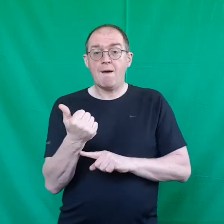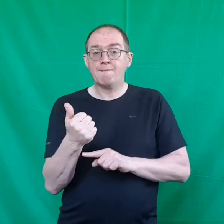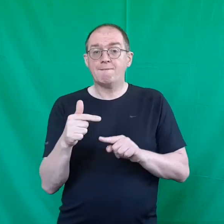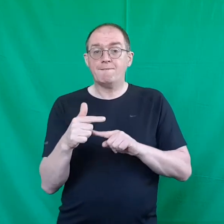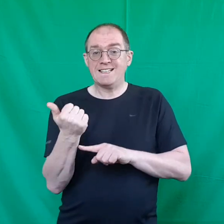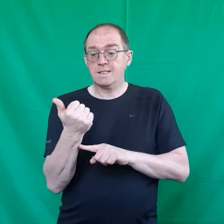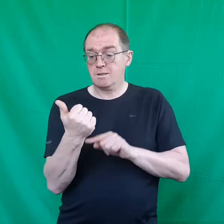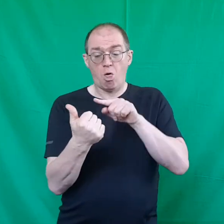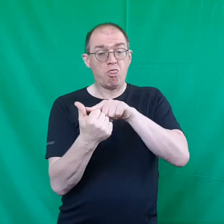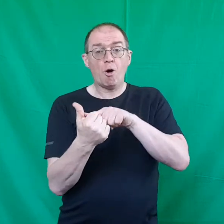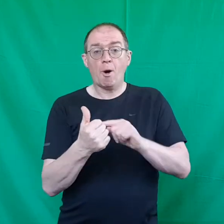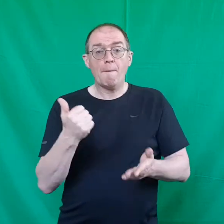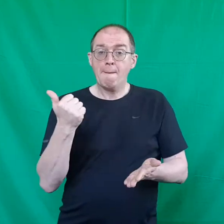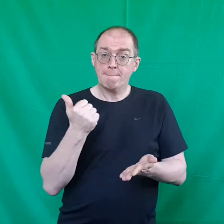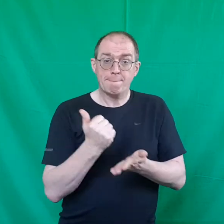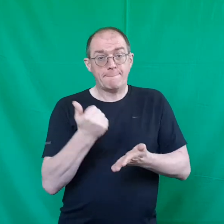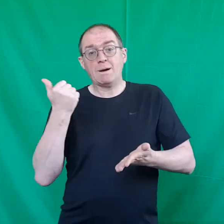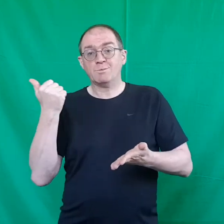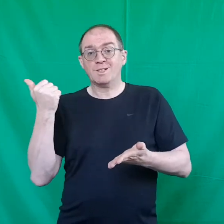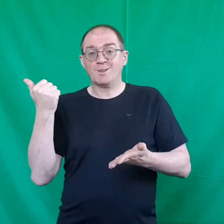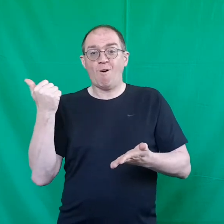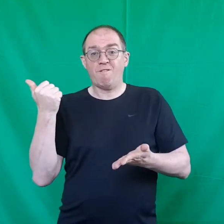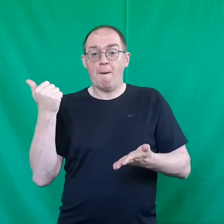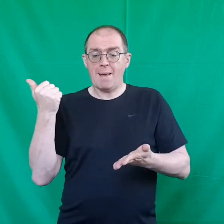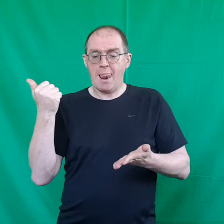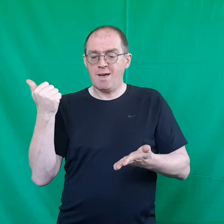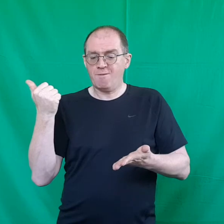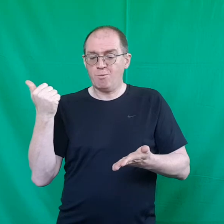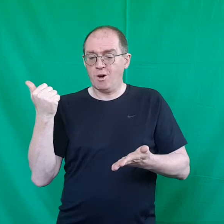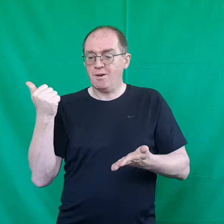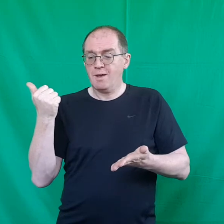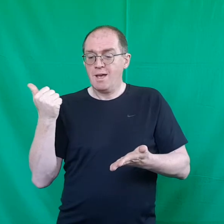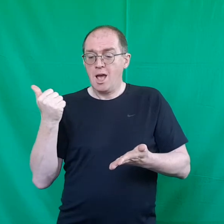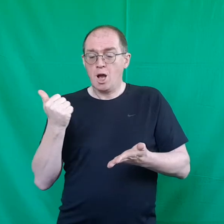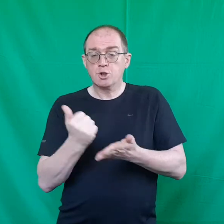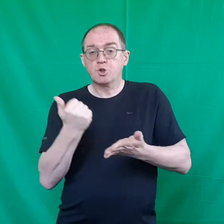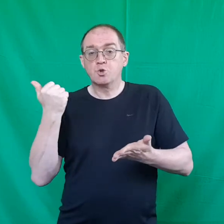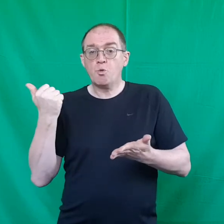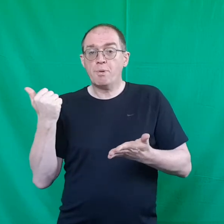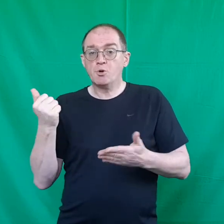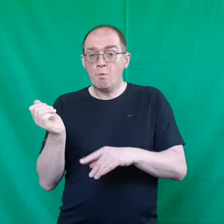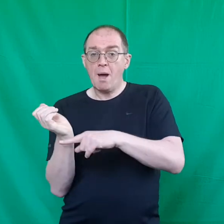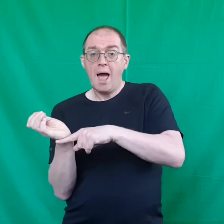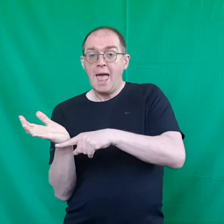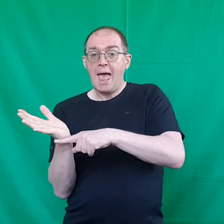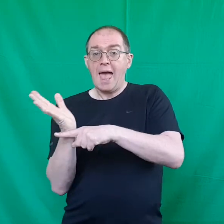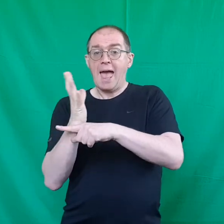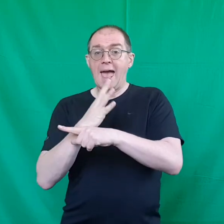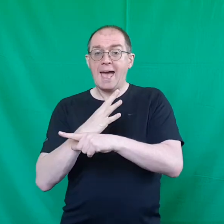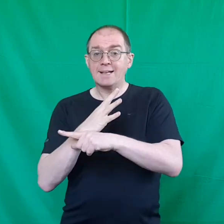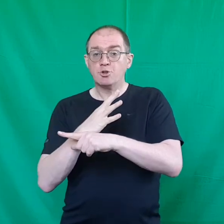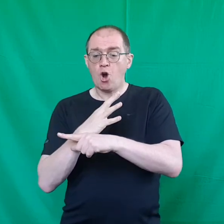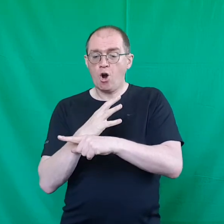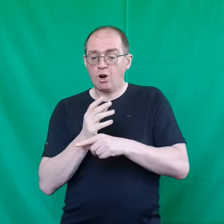fist thumb bounces off my left one super duper hedgehog